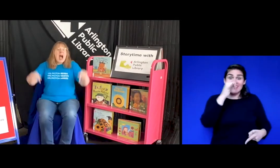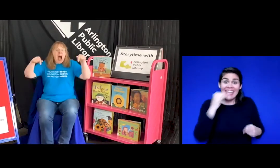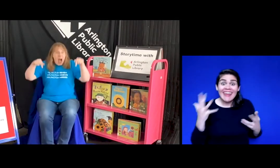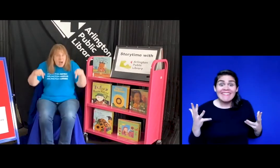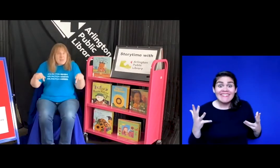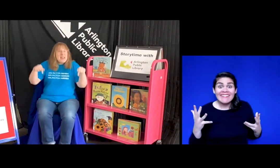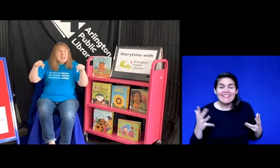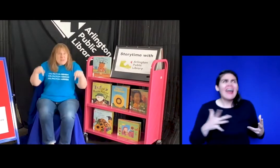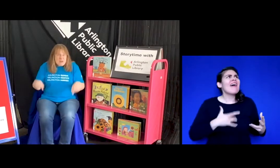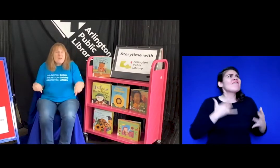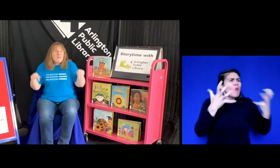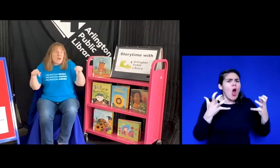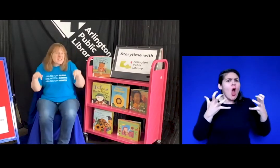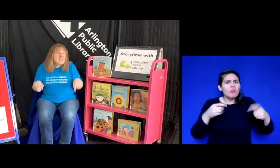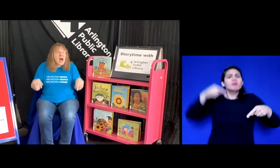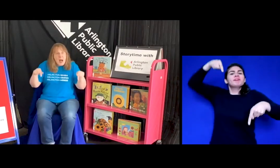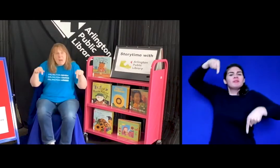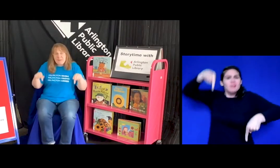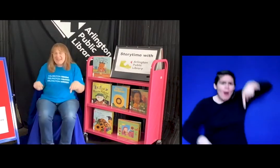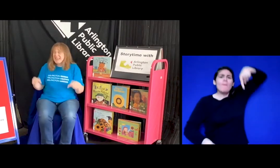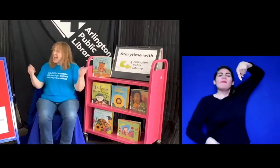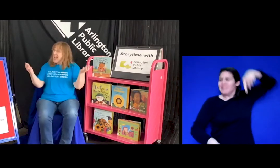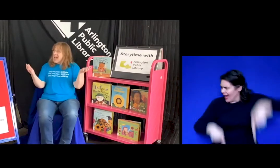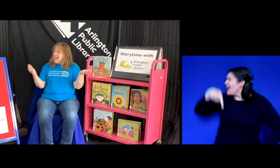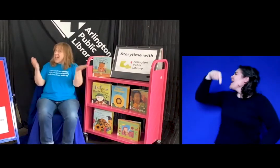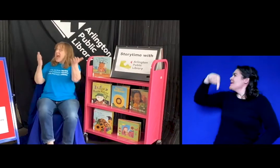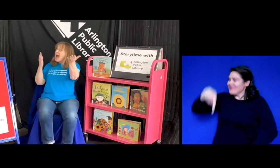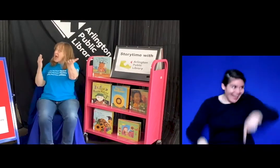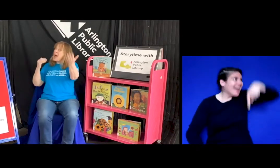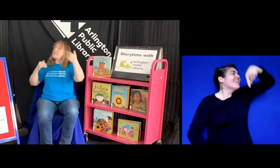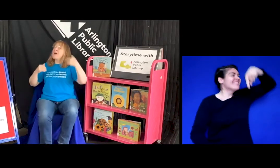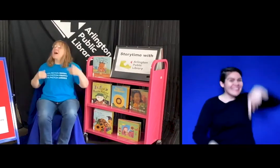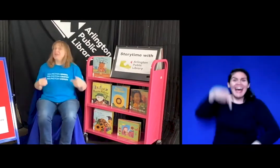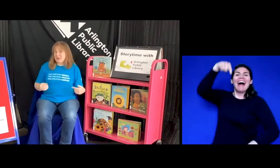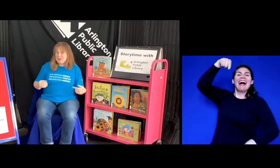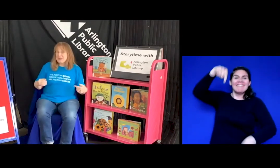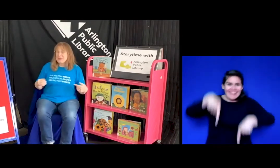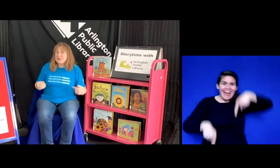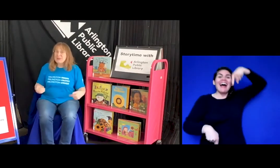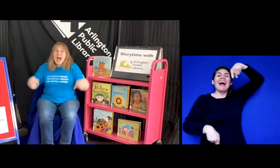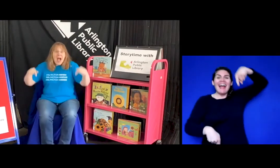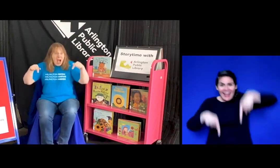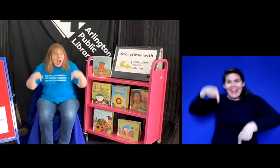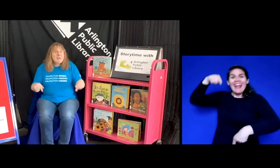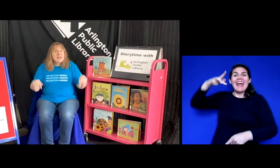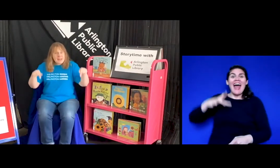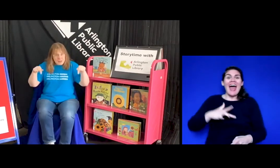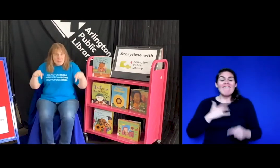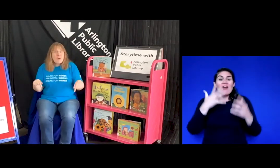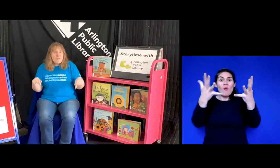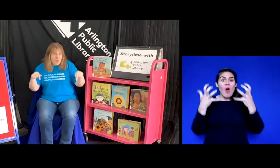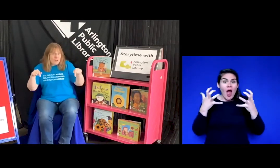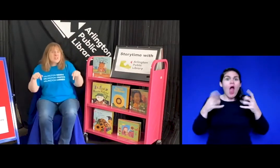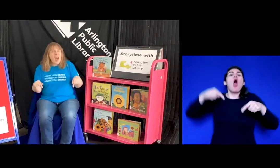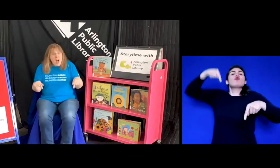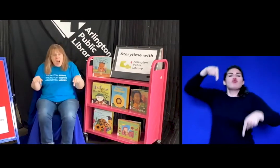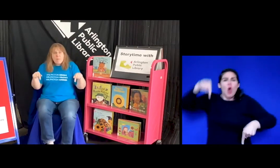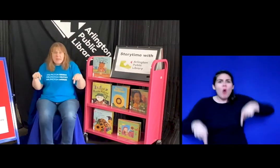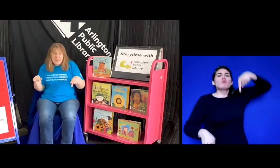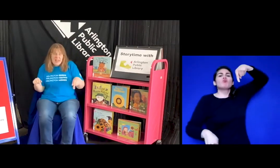I'm in the mood for stomping, hey, how about you? I'm in the mood for stomping,